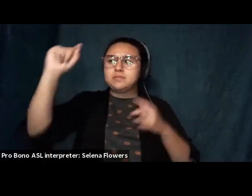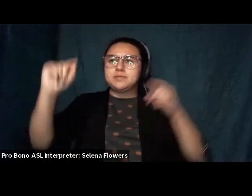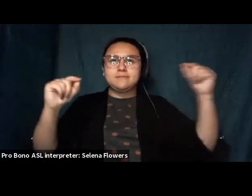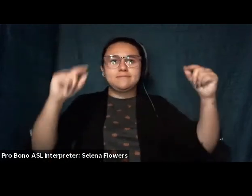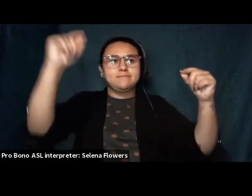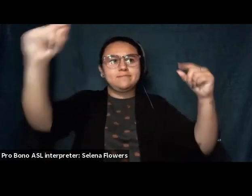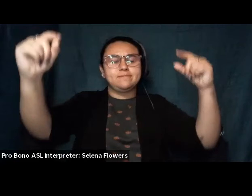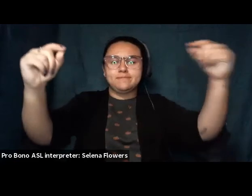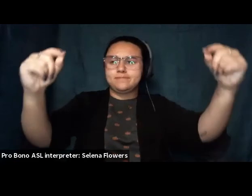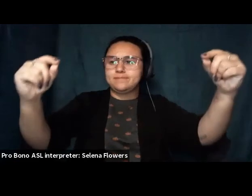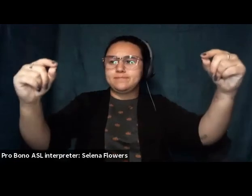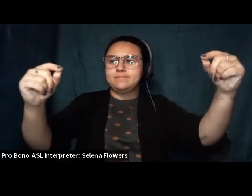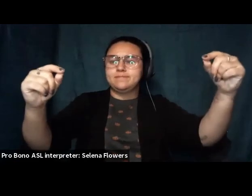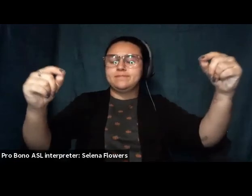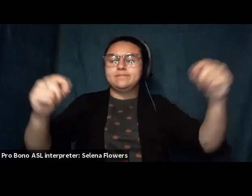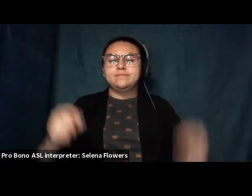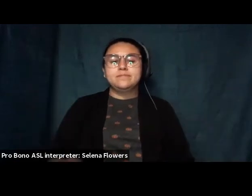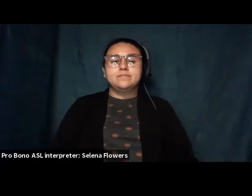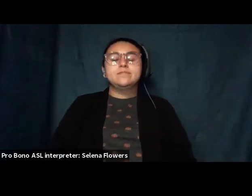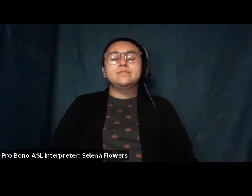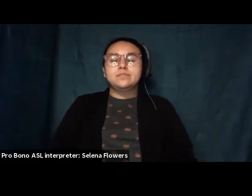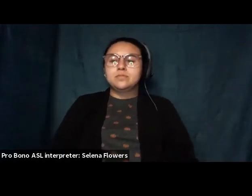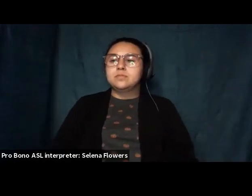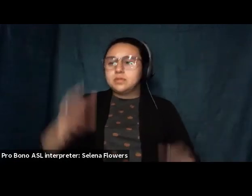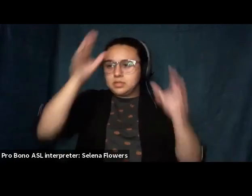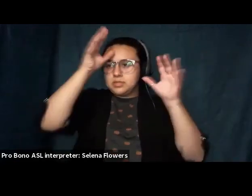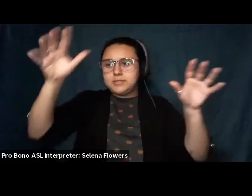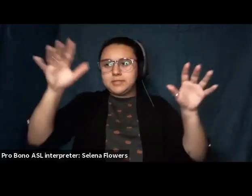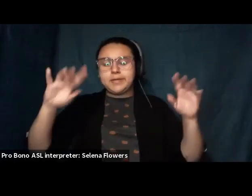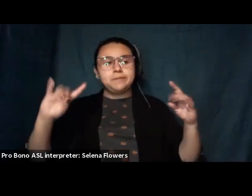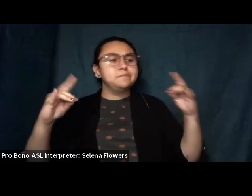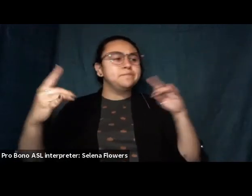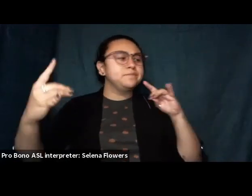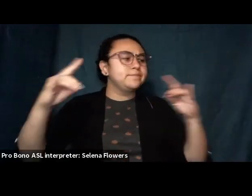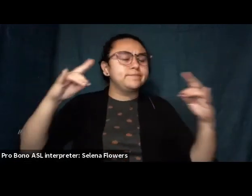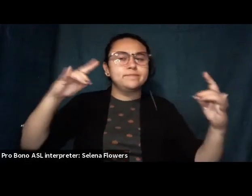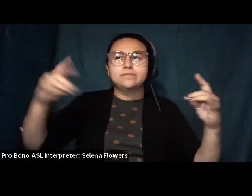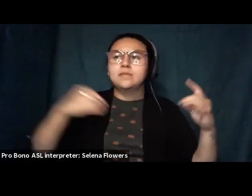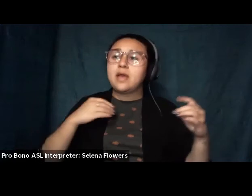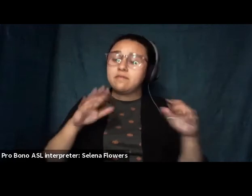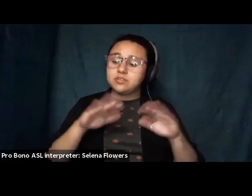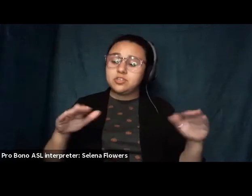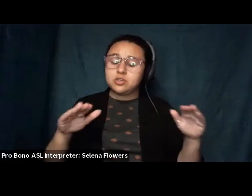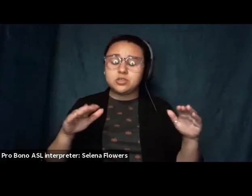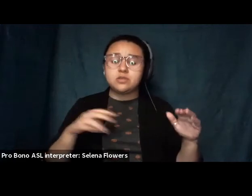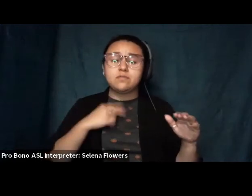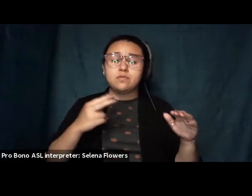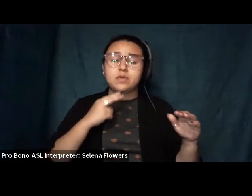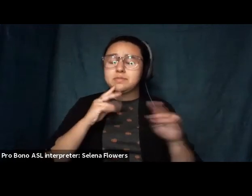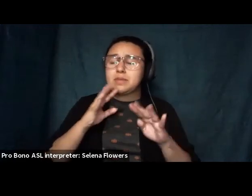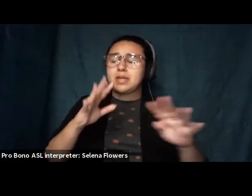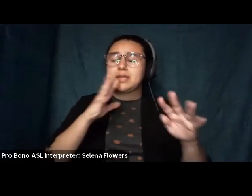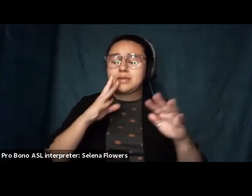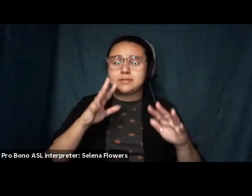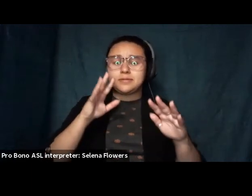for the deer to nose there are children with voices bright as coins the tall